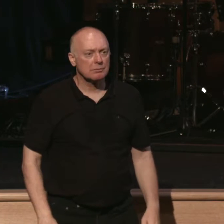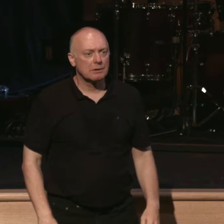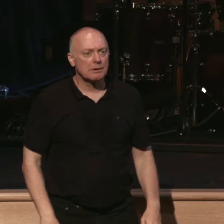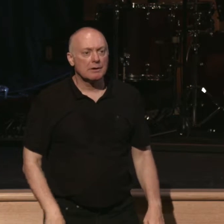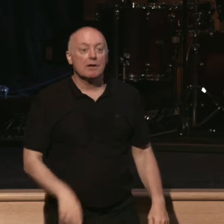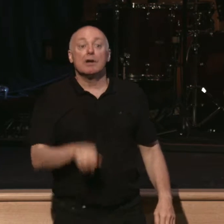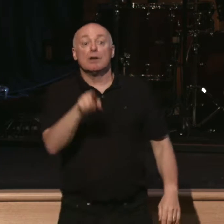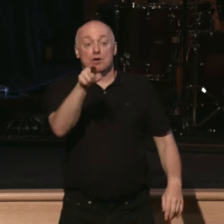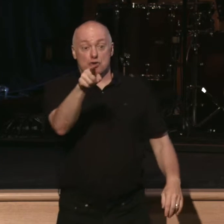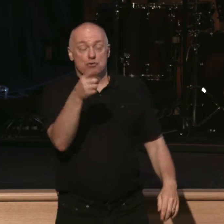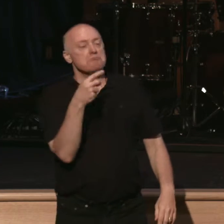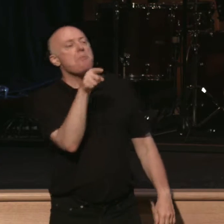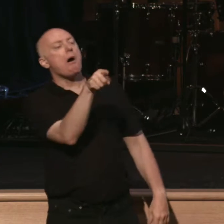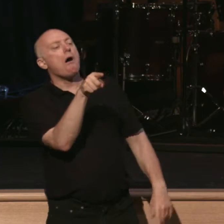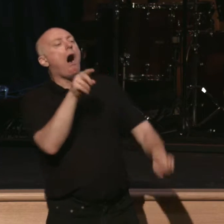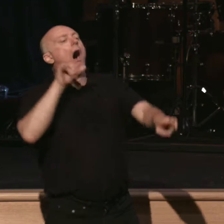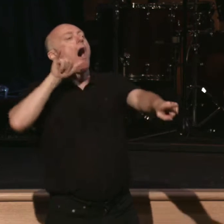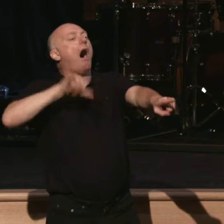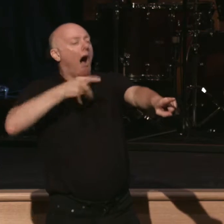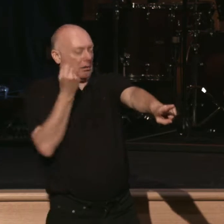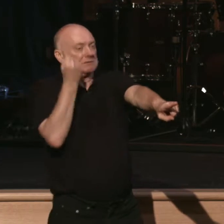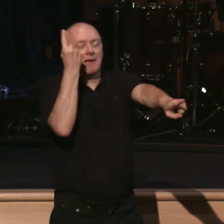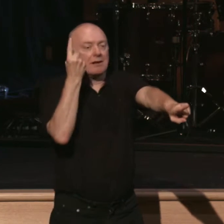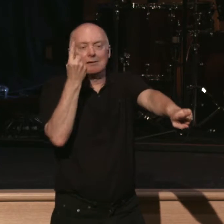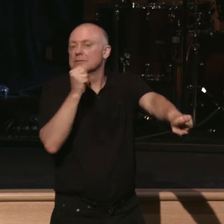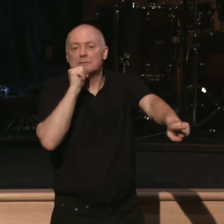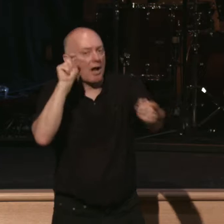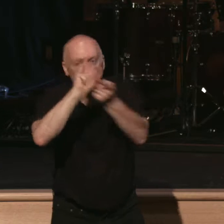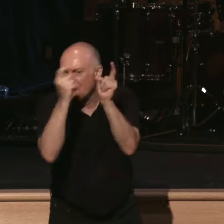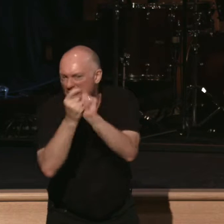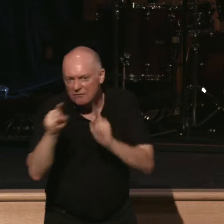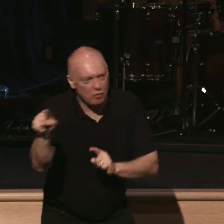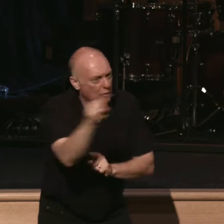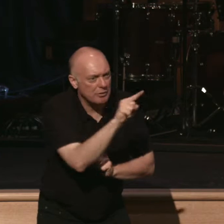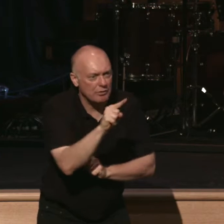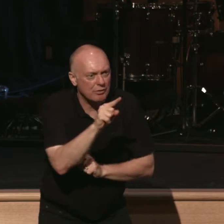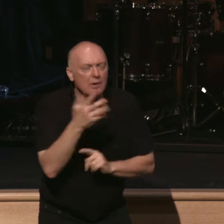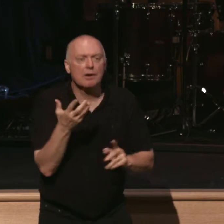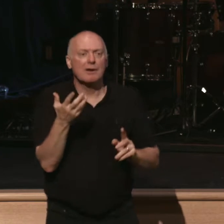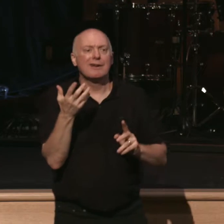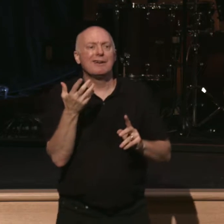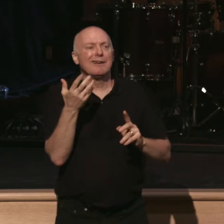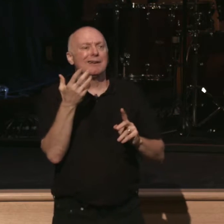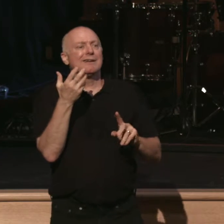Insight is not transformation. And insight is not repentance.